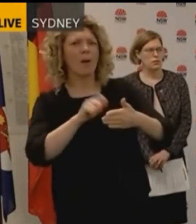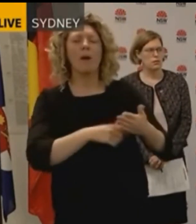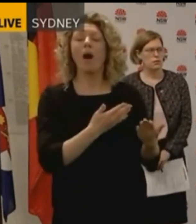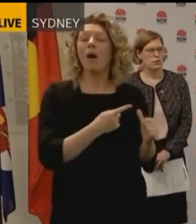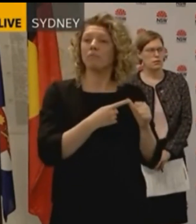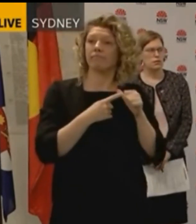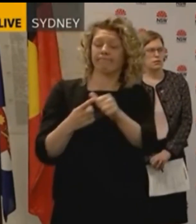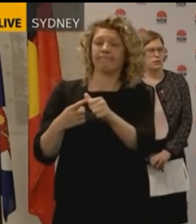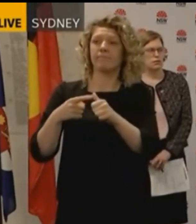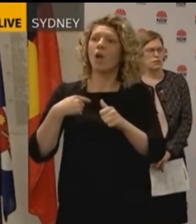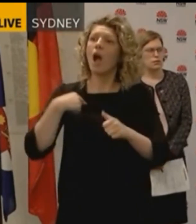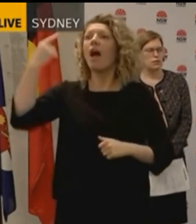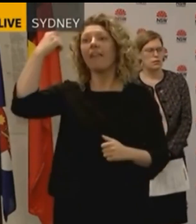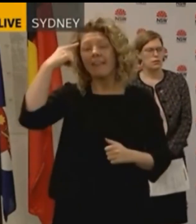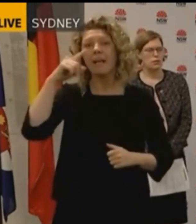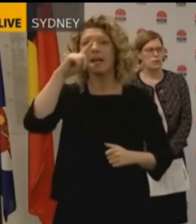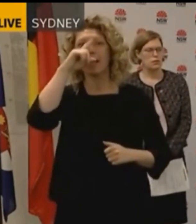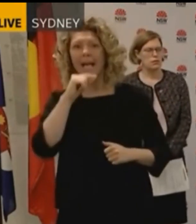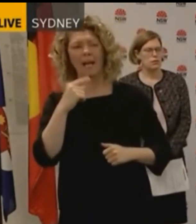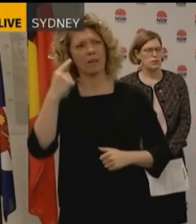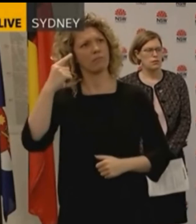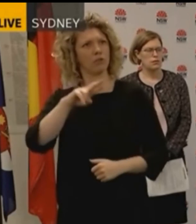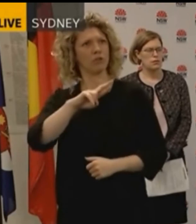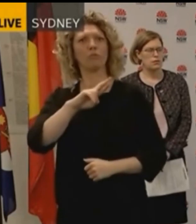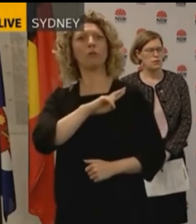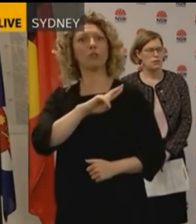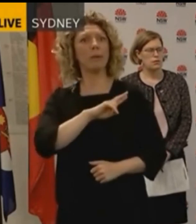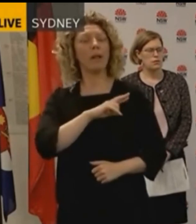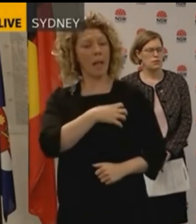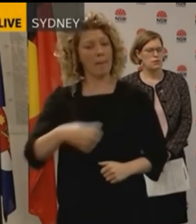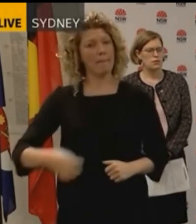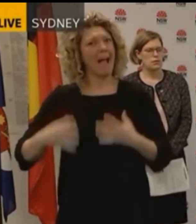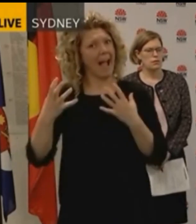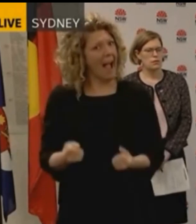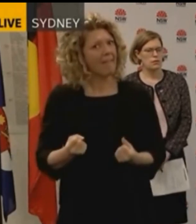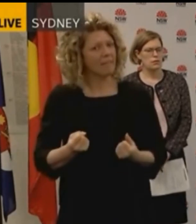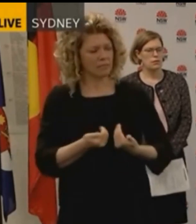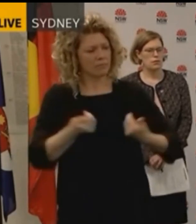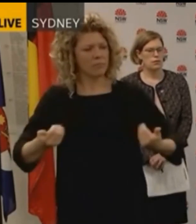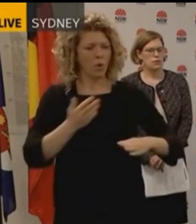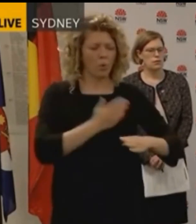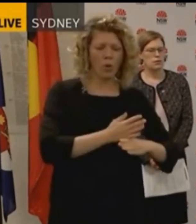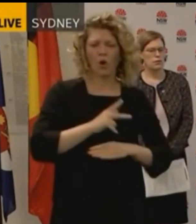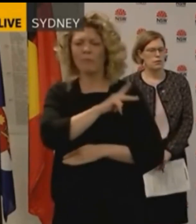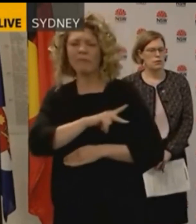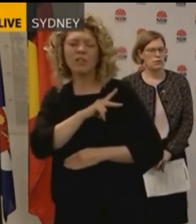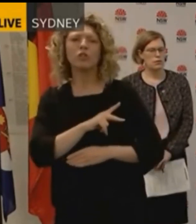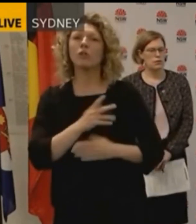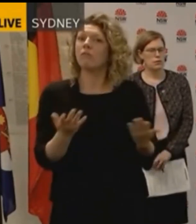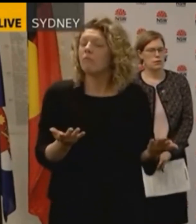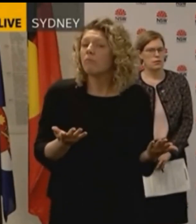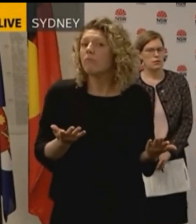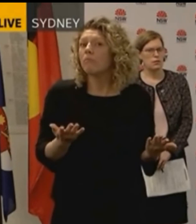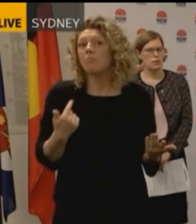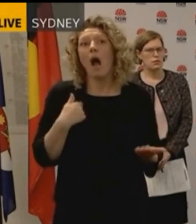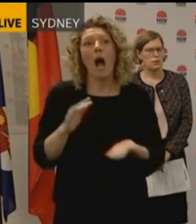consider arrangements that increase the accountability with which MPs are held, and I'm always happy to consider recommendations, whether